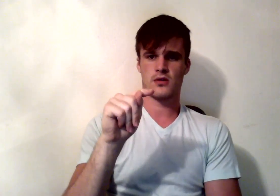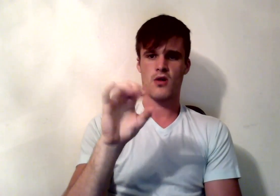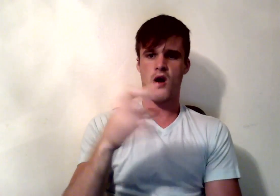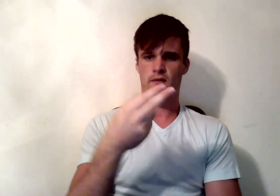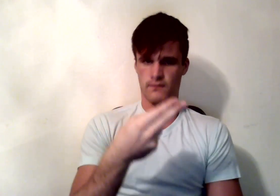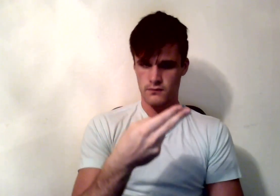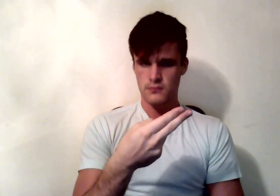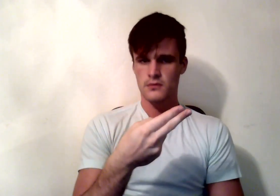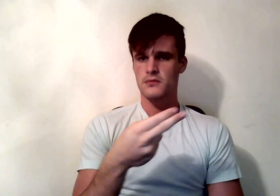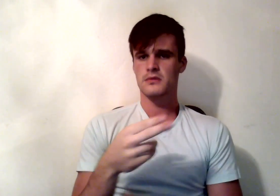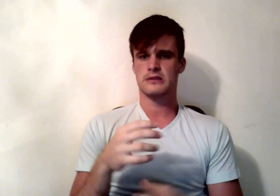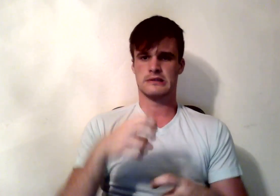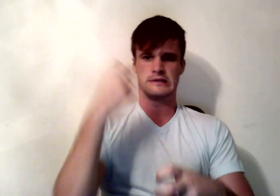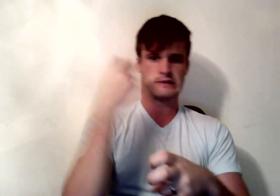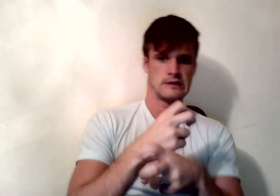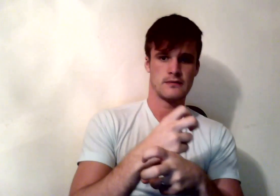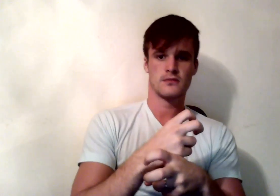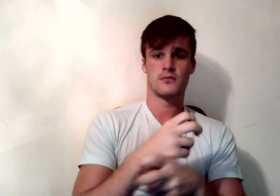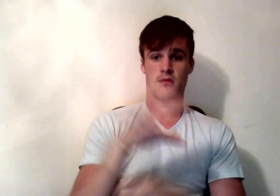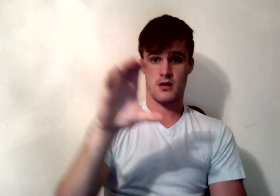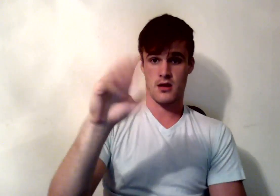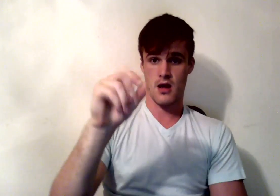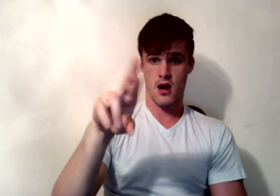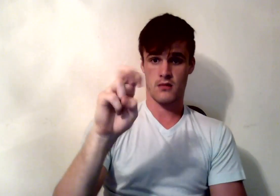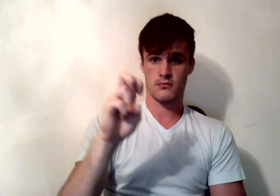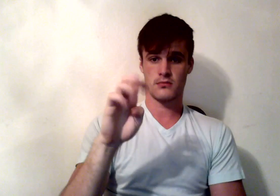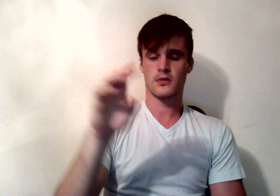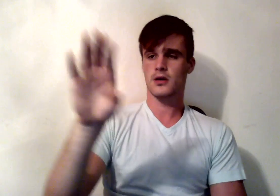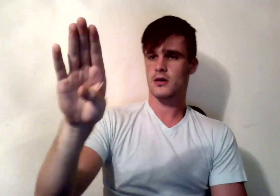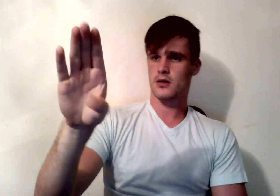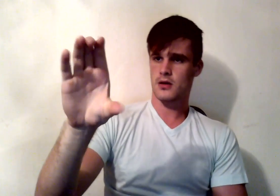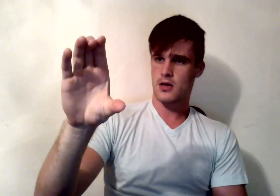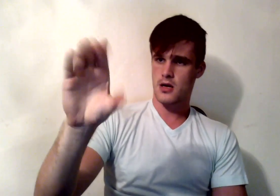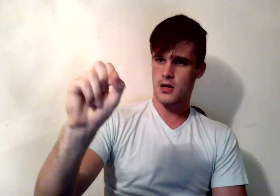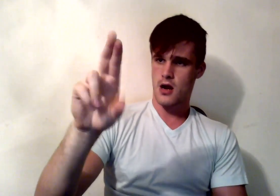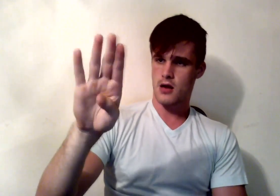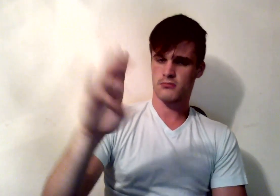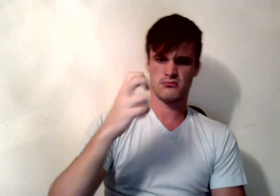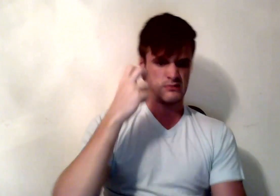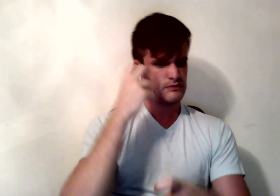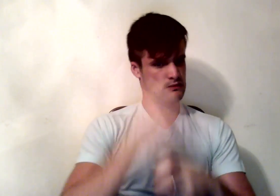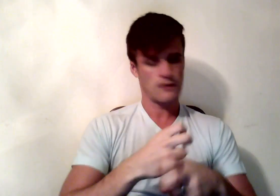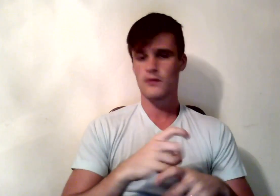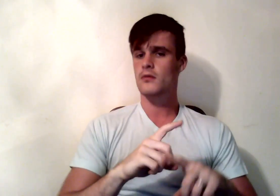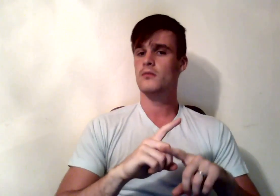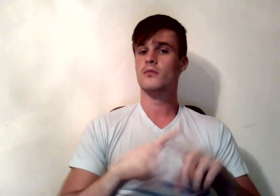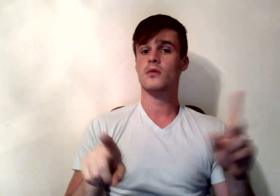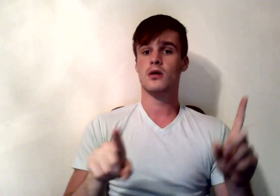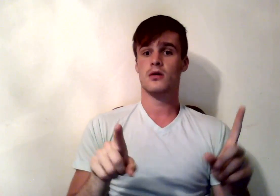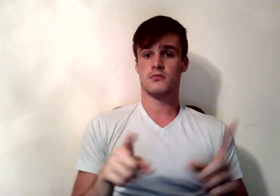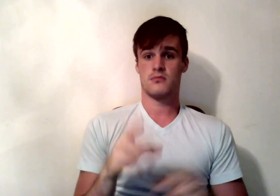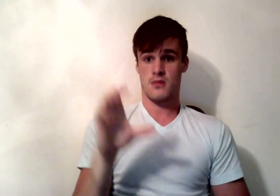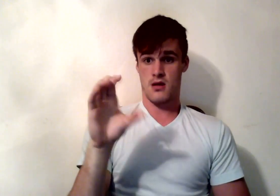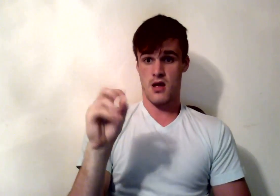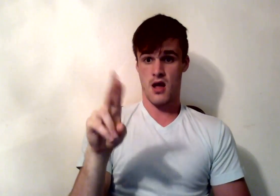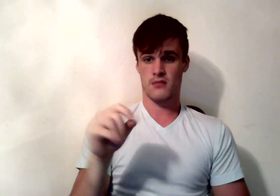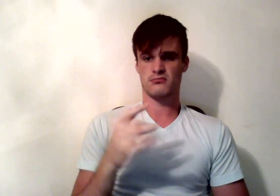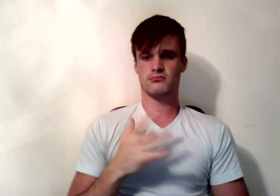choice for energy, especially immediate energy. This is because carbohydrates, which you obtain from foods like grains,